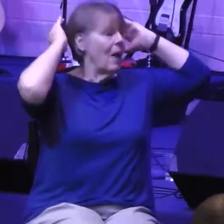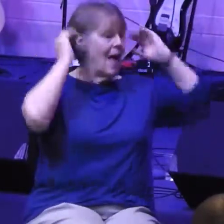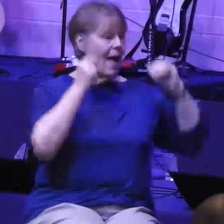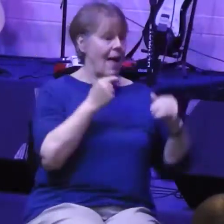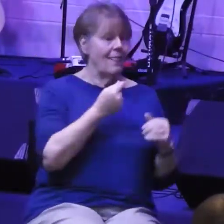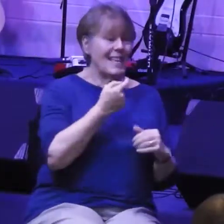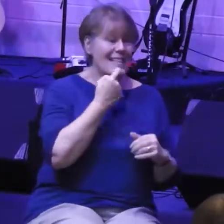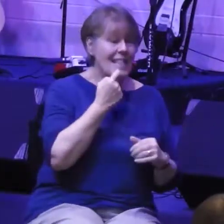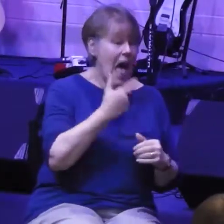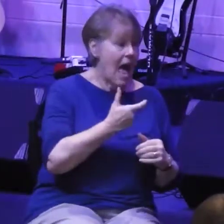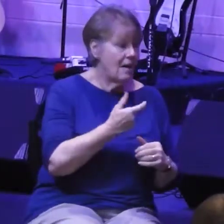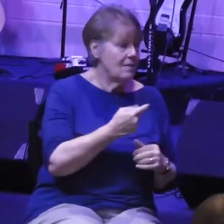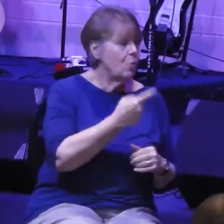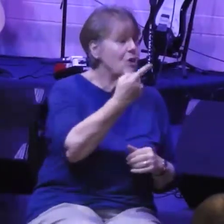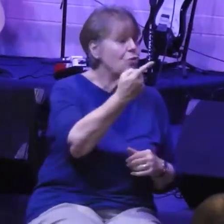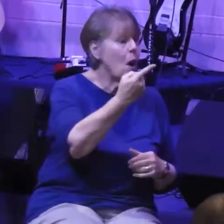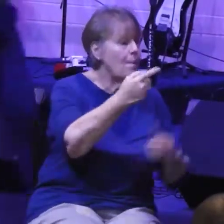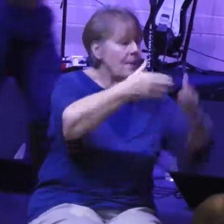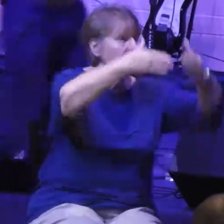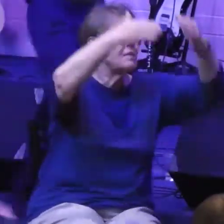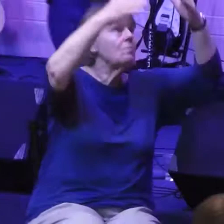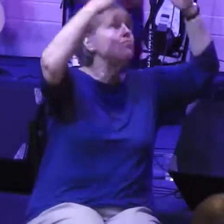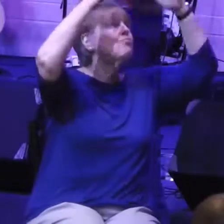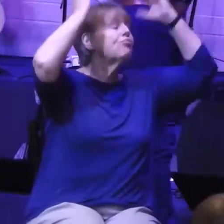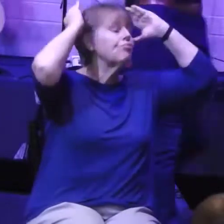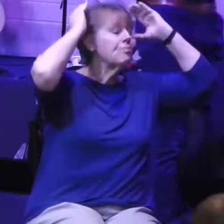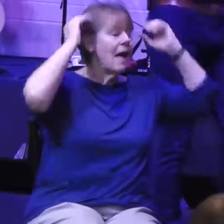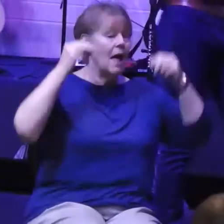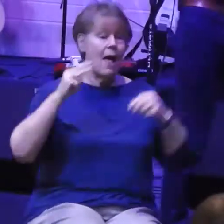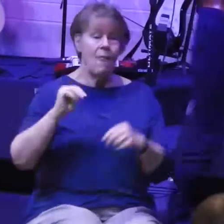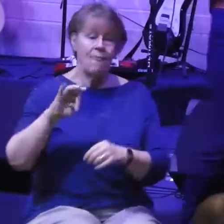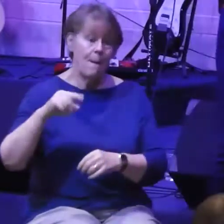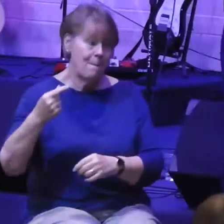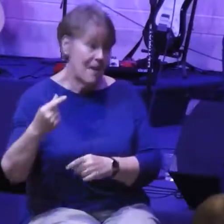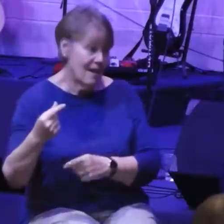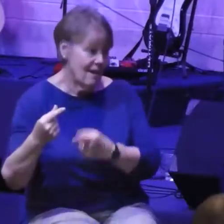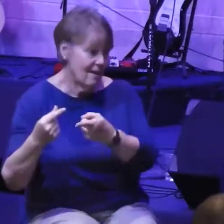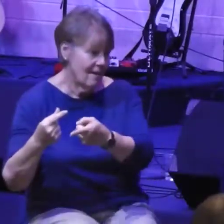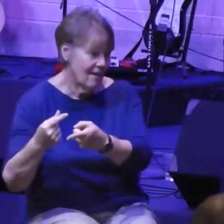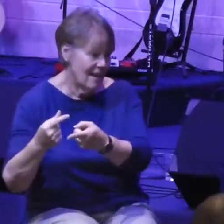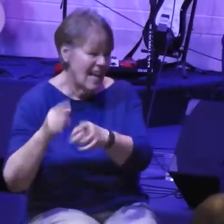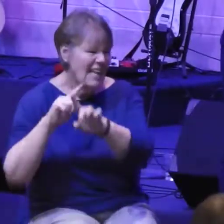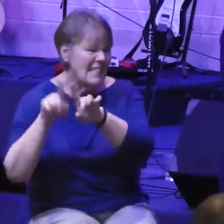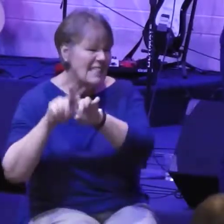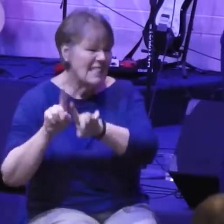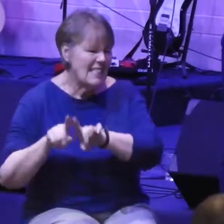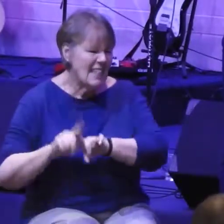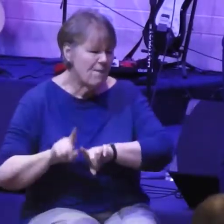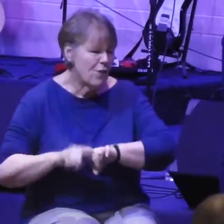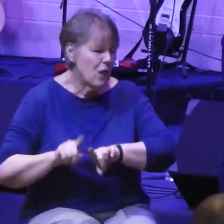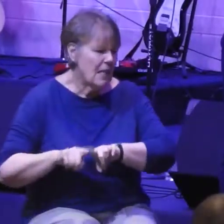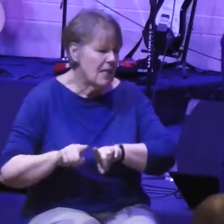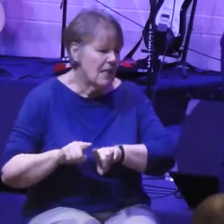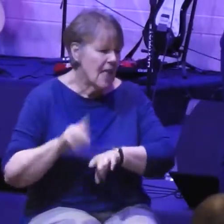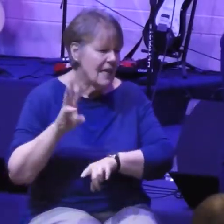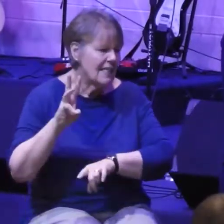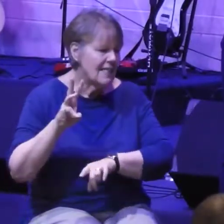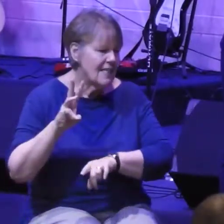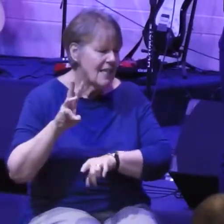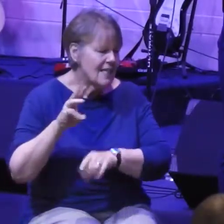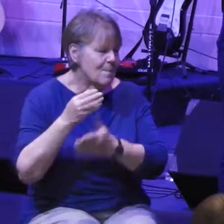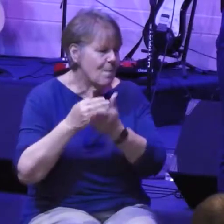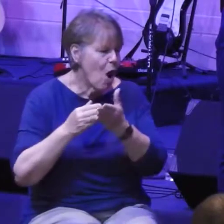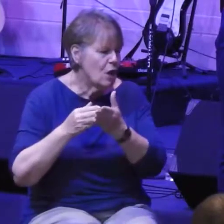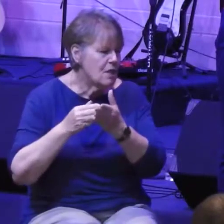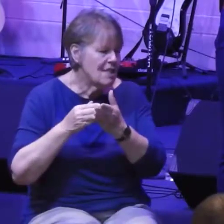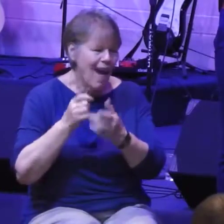The MiG, on the other hand, the cockpit was made out of a number, I think it was six, panes of glass that were